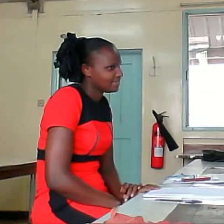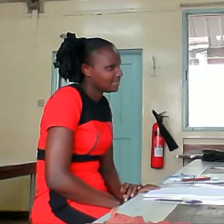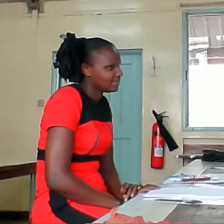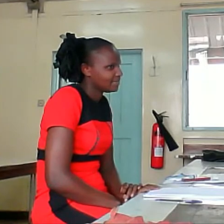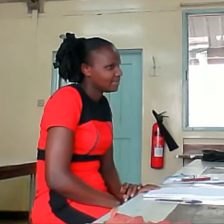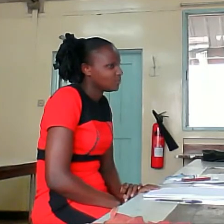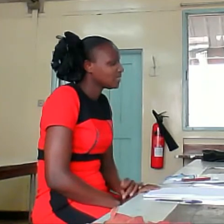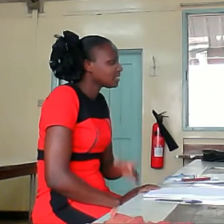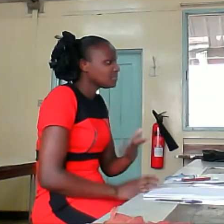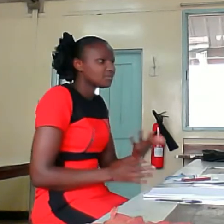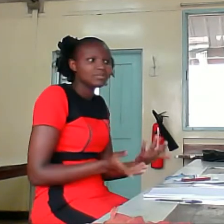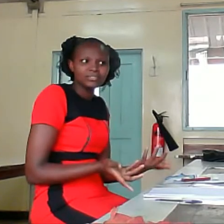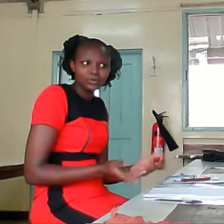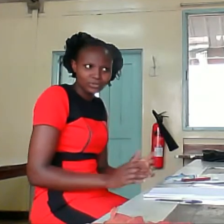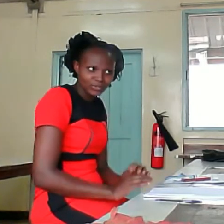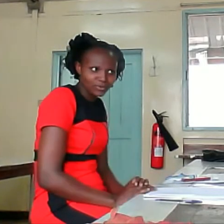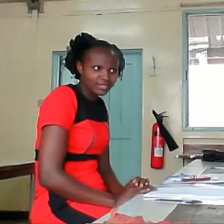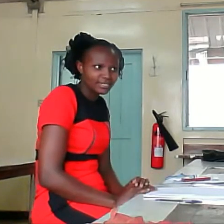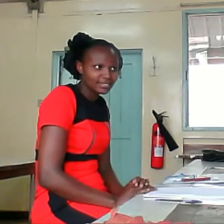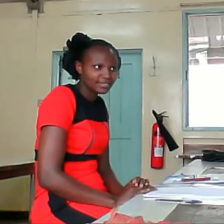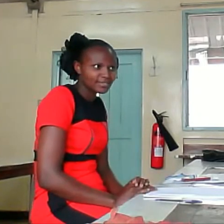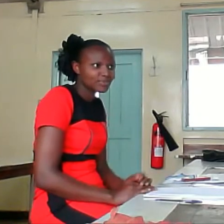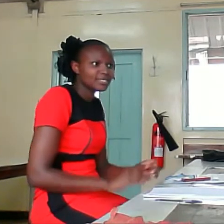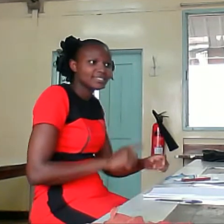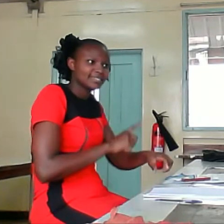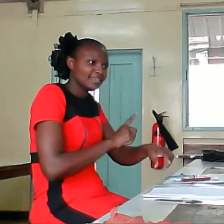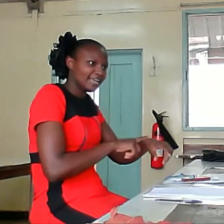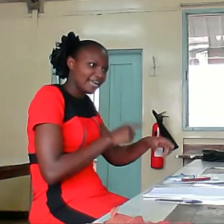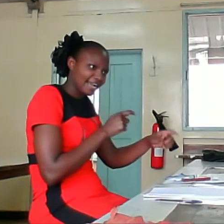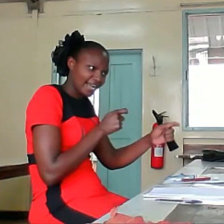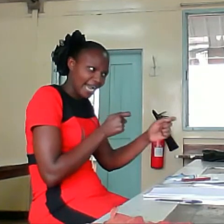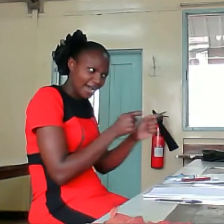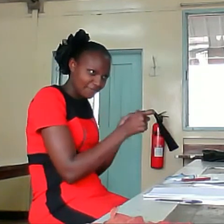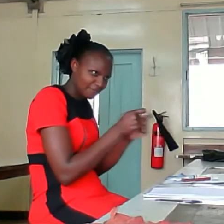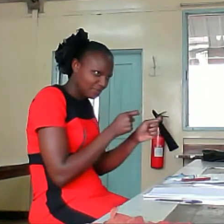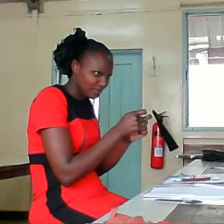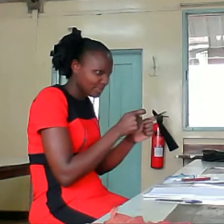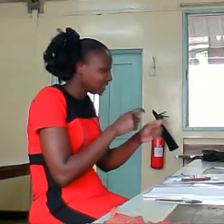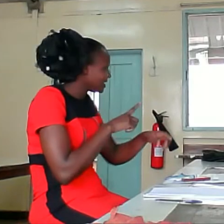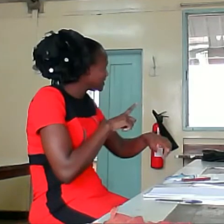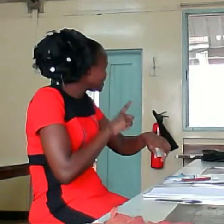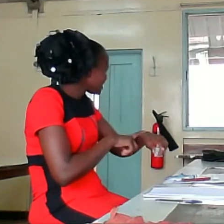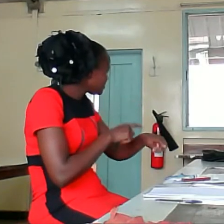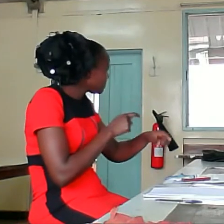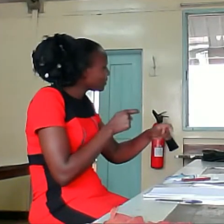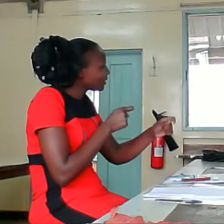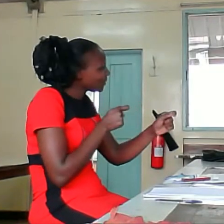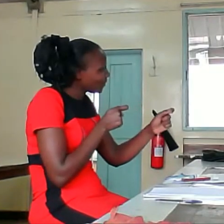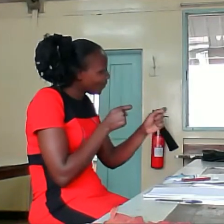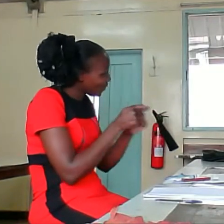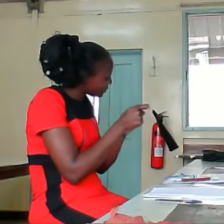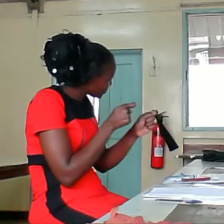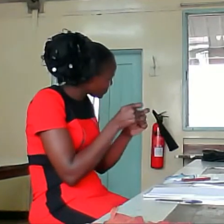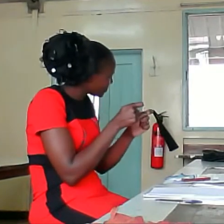Your time is being controlled. So it's. you. Time. Controlled.